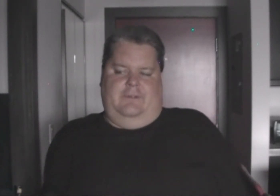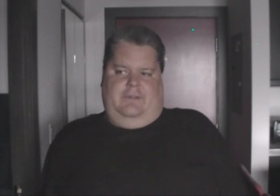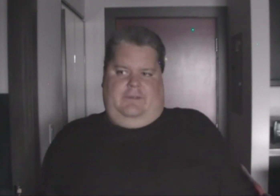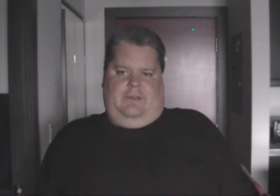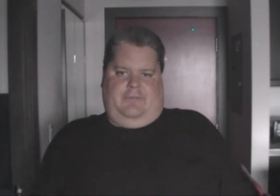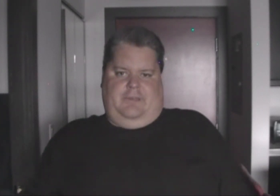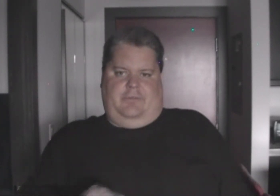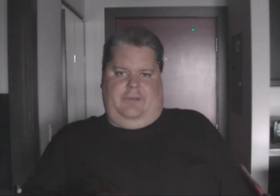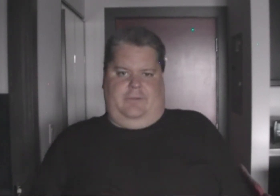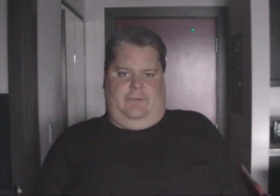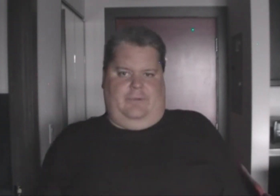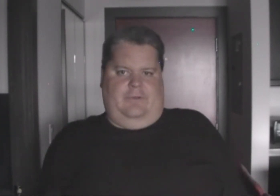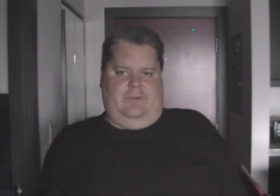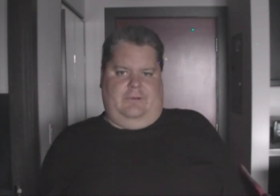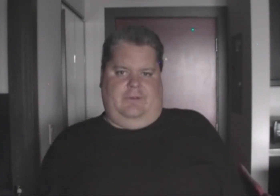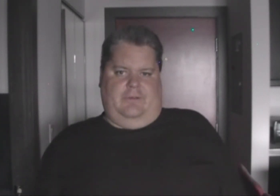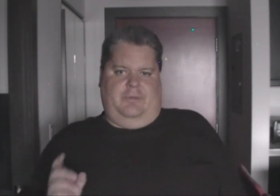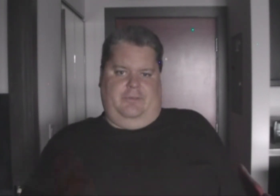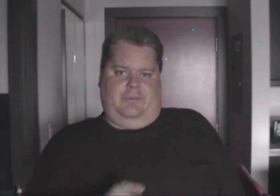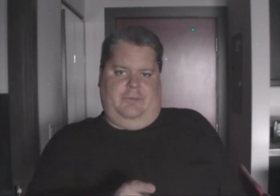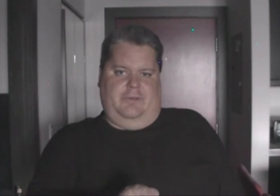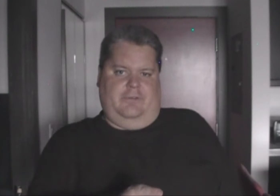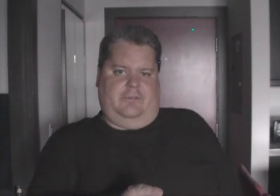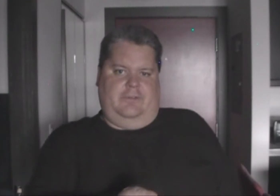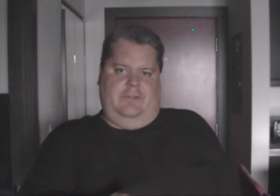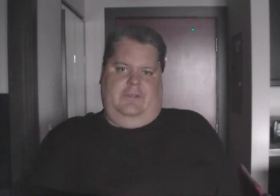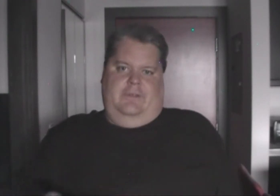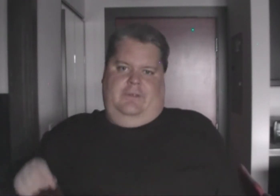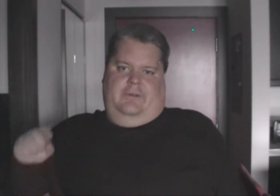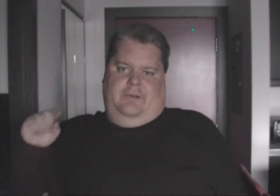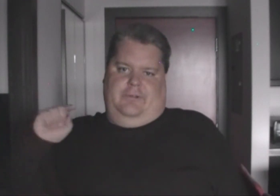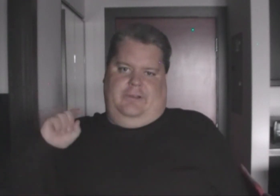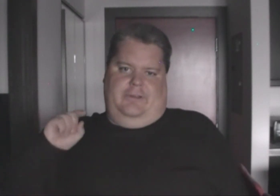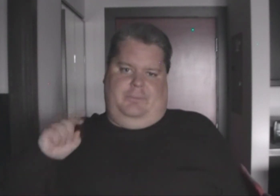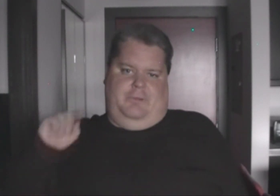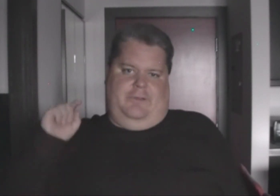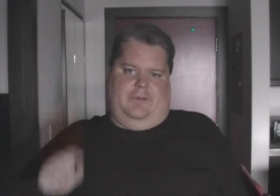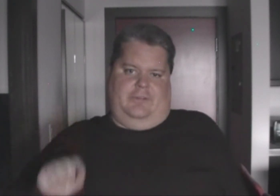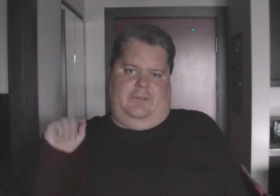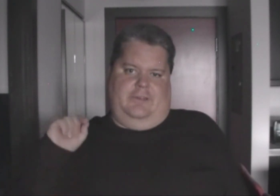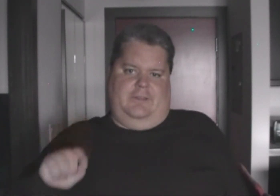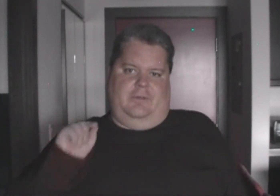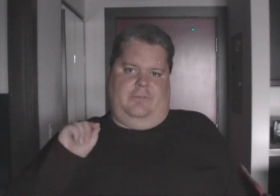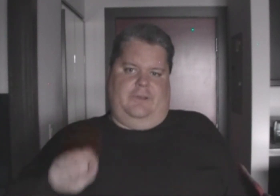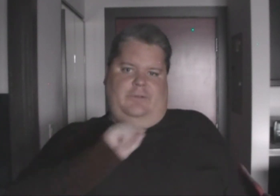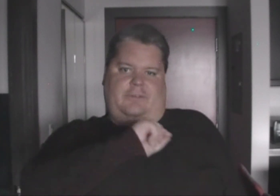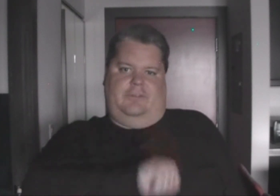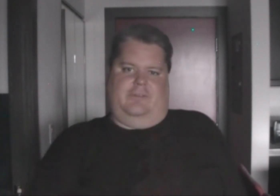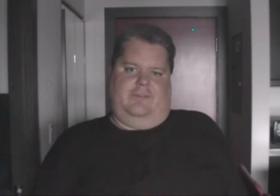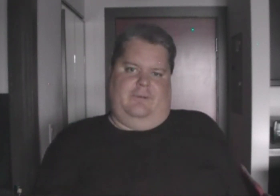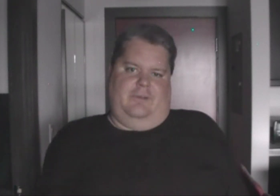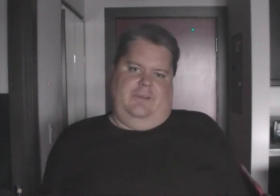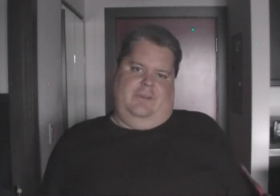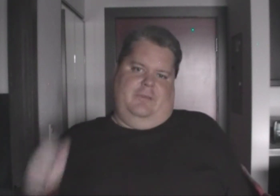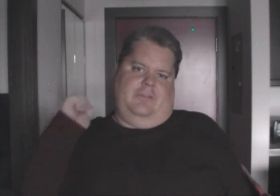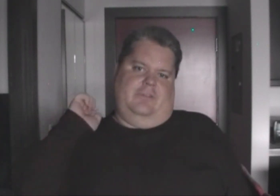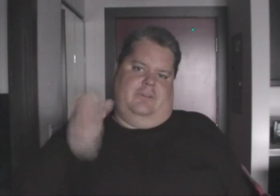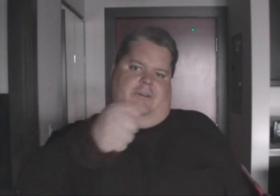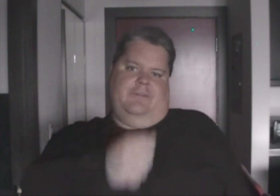You have to get three in a row or you either the pill disappears or you try to line up with the virus to get those viruses, throwing it in the messenger. And